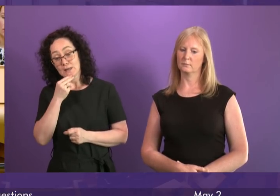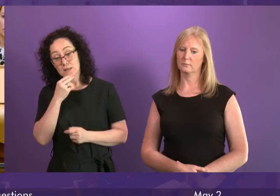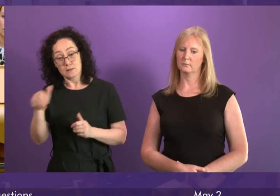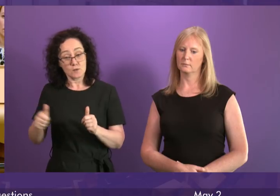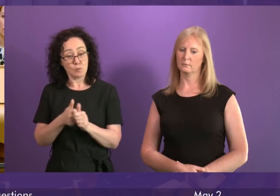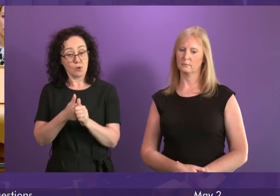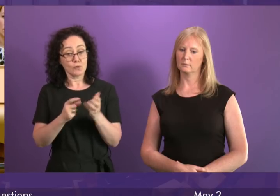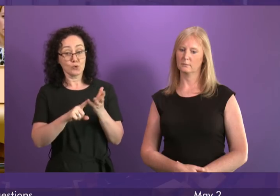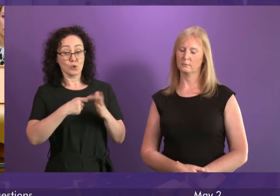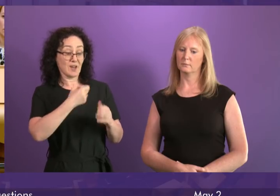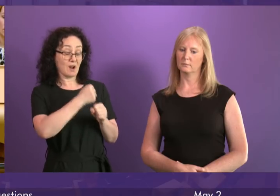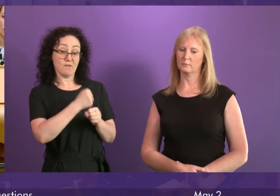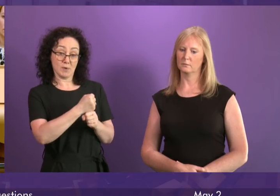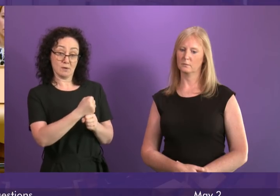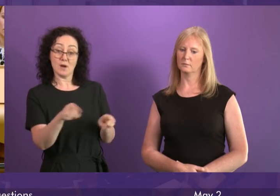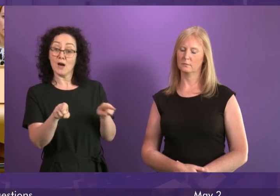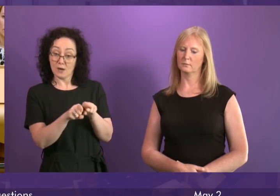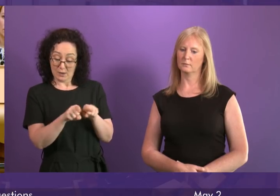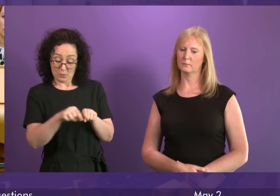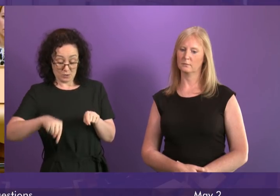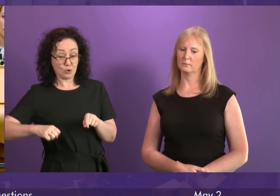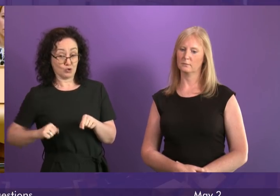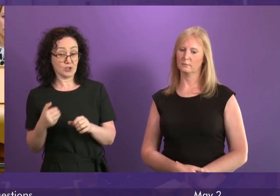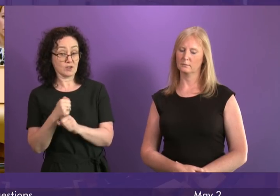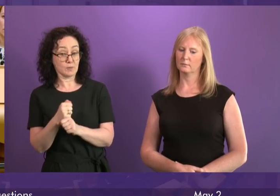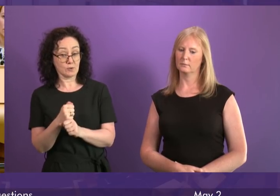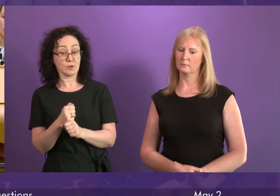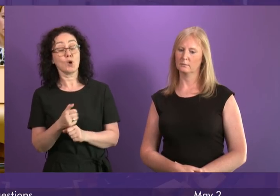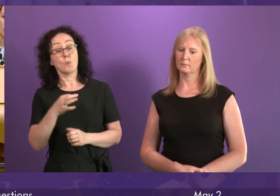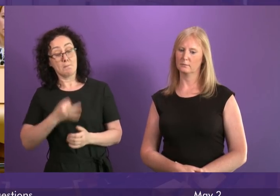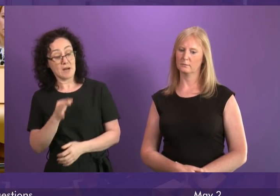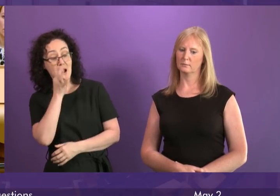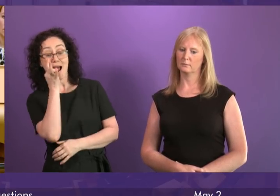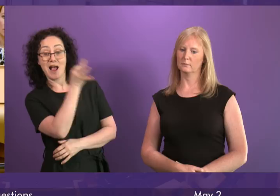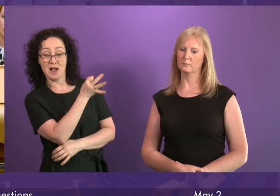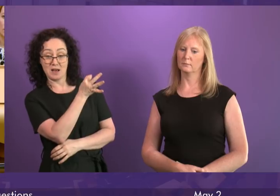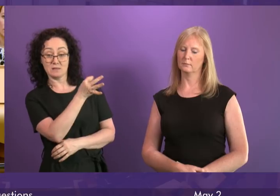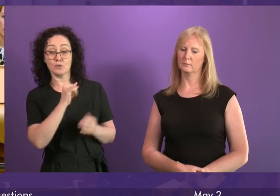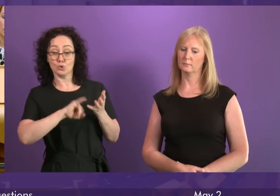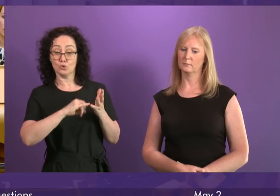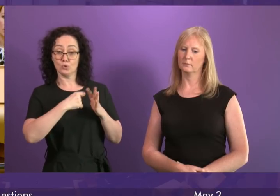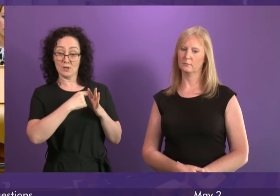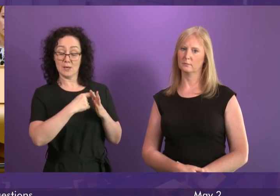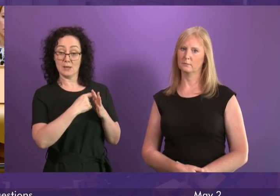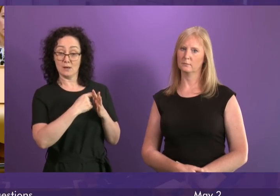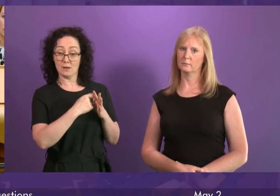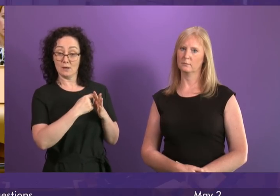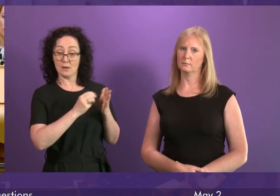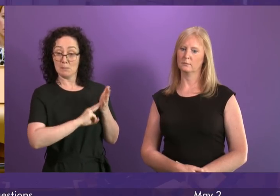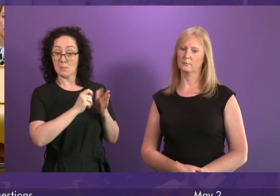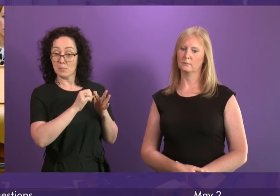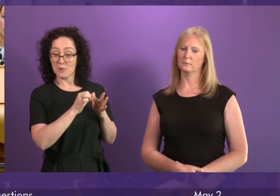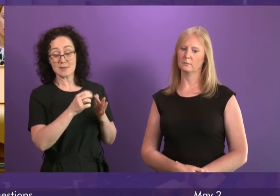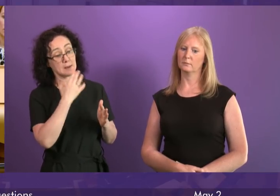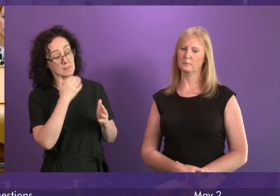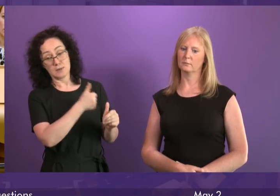Government as such we have today written to UK Ministers requesting an urgent meeting and a collaborative approach I can also confirm as I